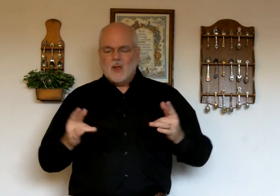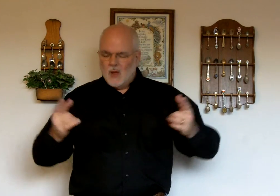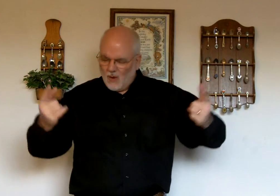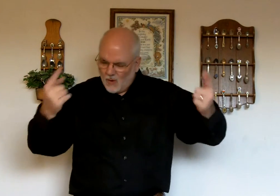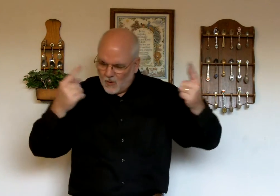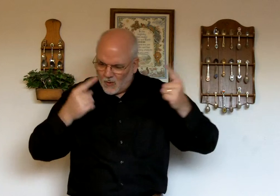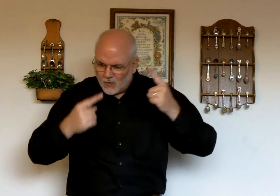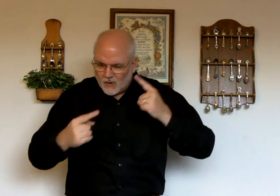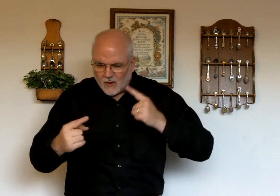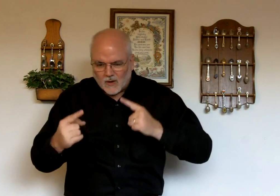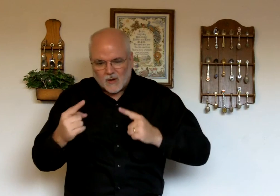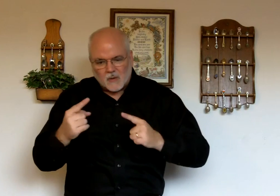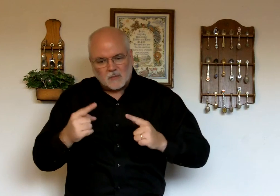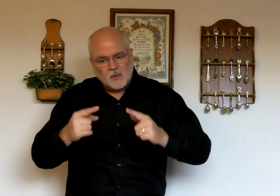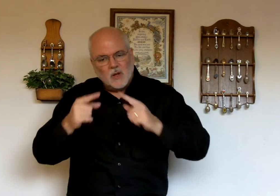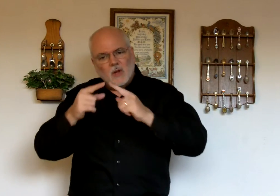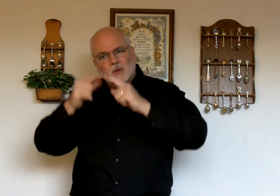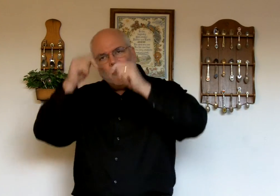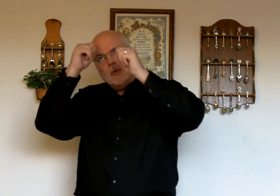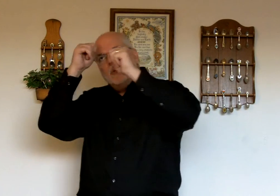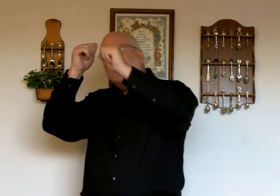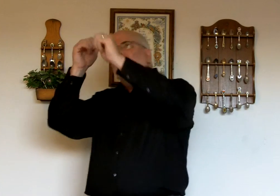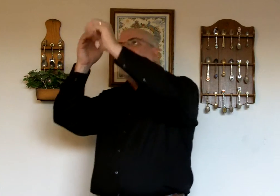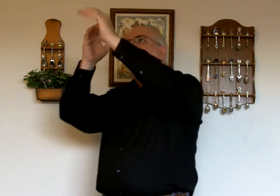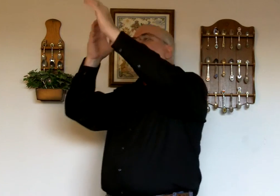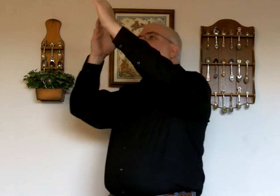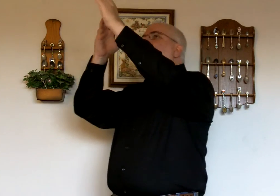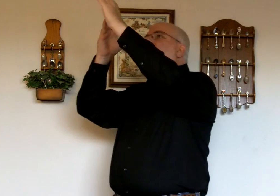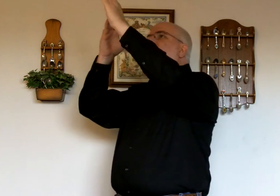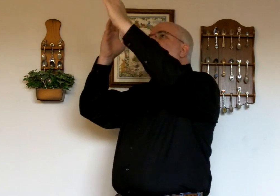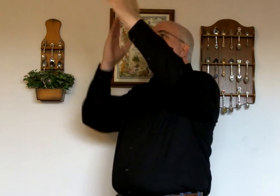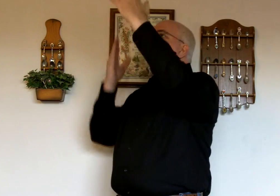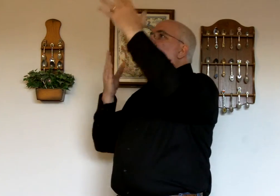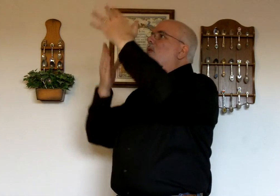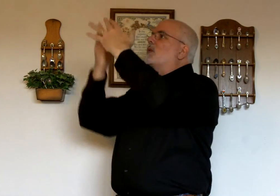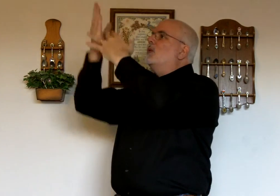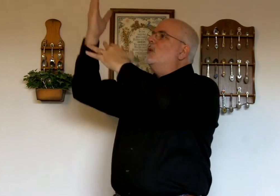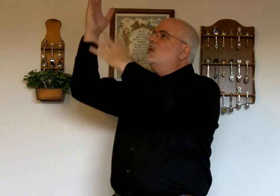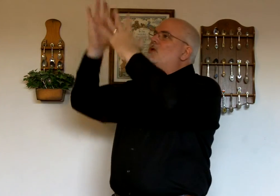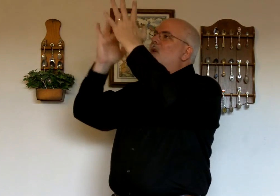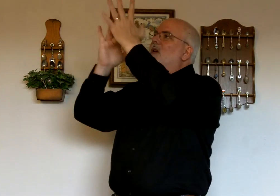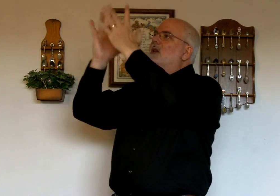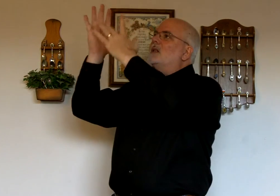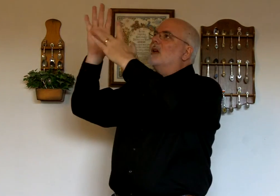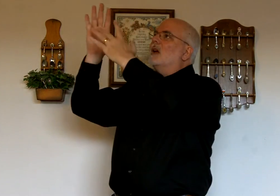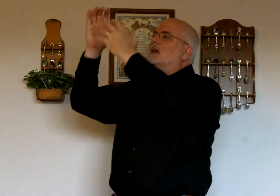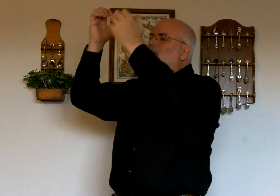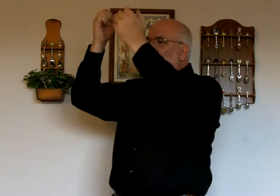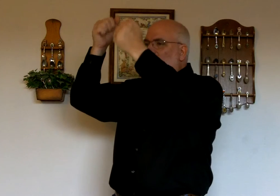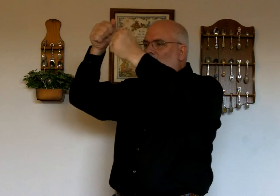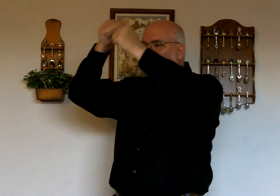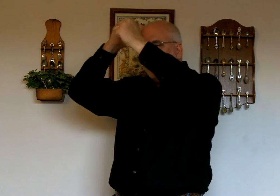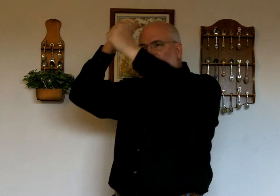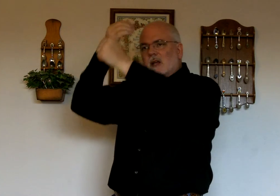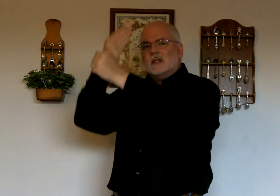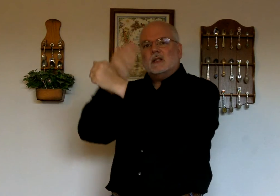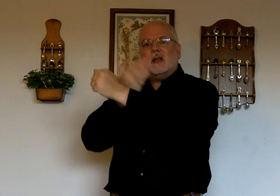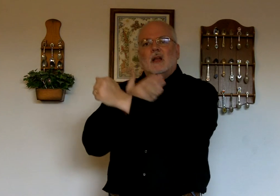O come to the Father, through Jesus the Son,